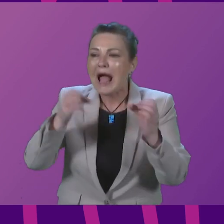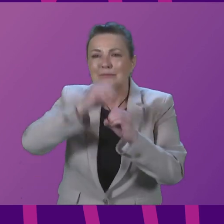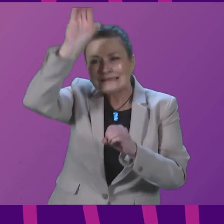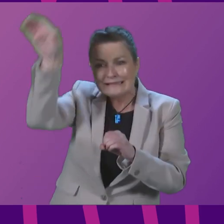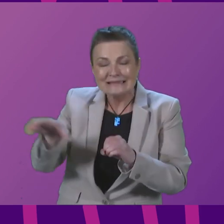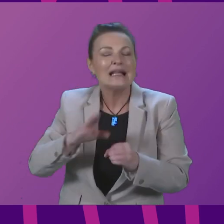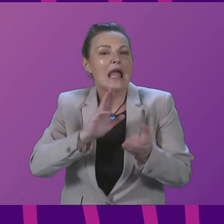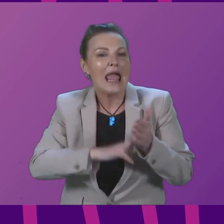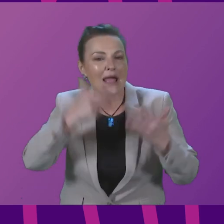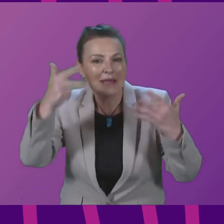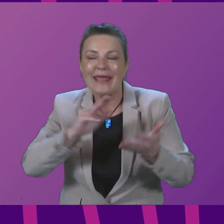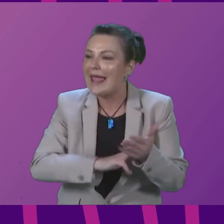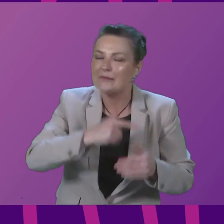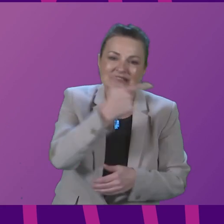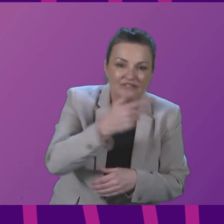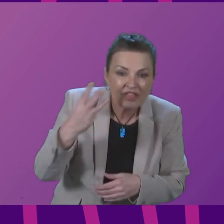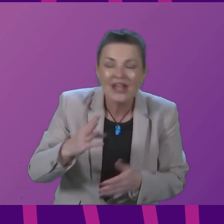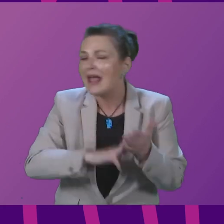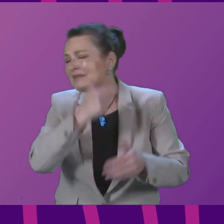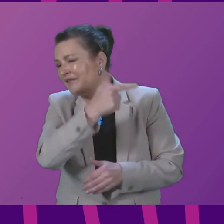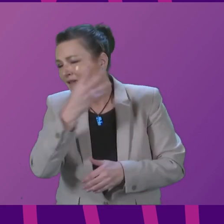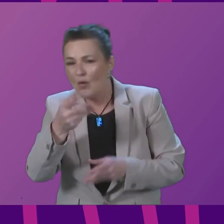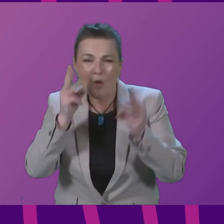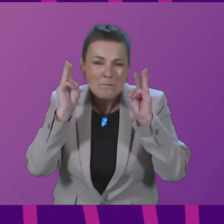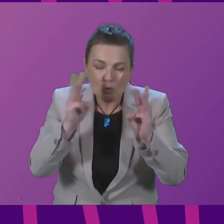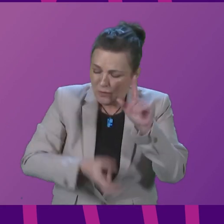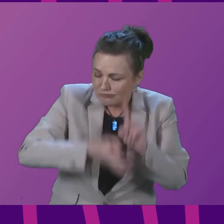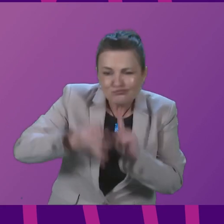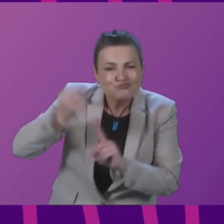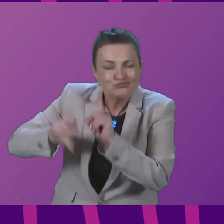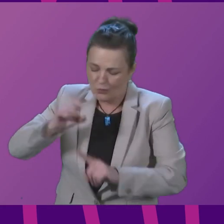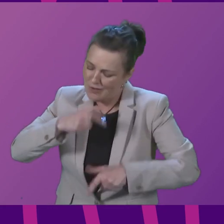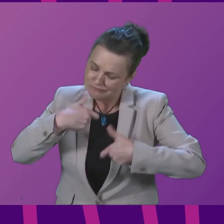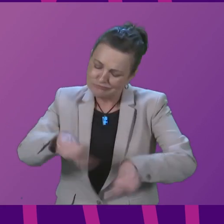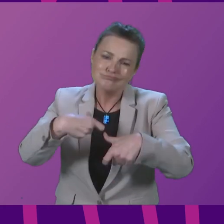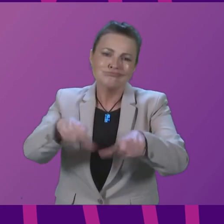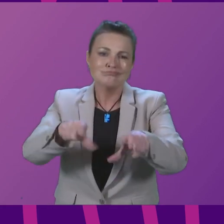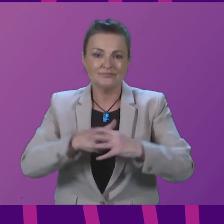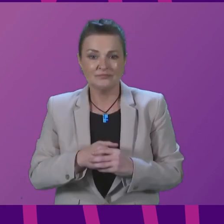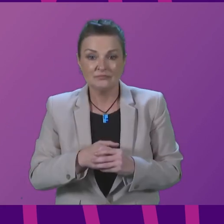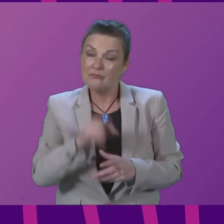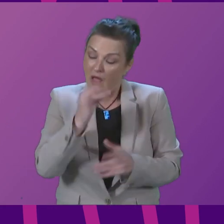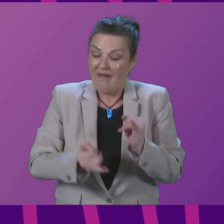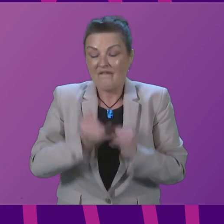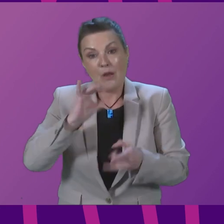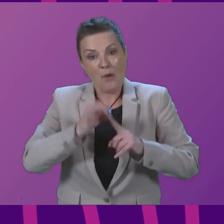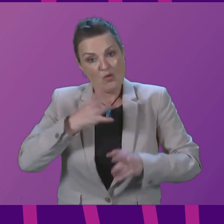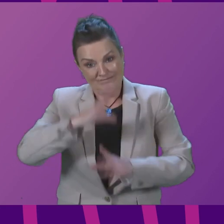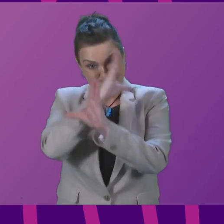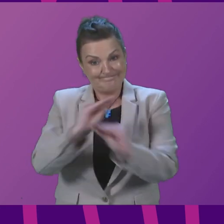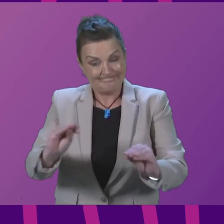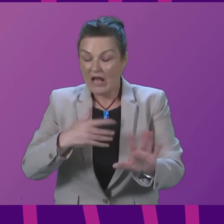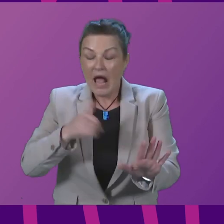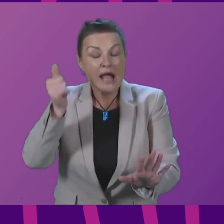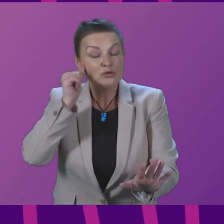M8, M73, M74 motorway improvements. And we will continue to do so. But the final point I would make, Presiding Officer,